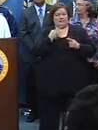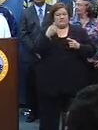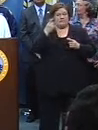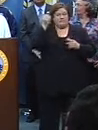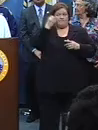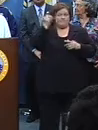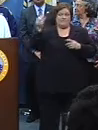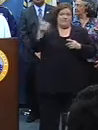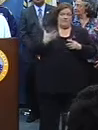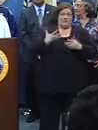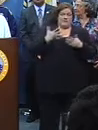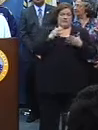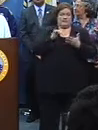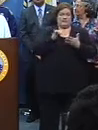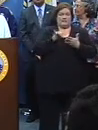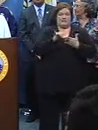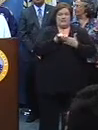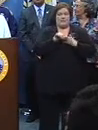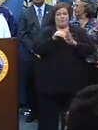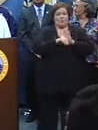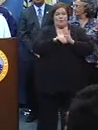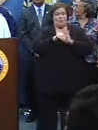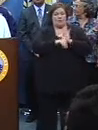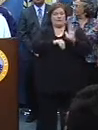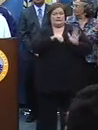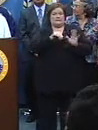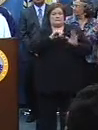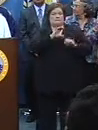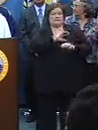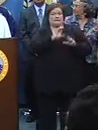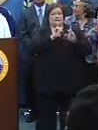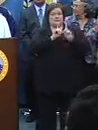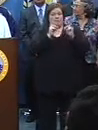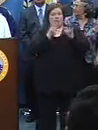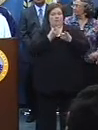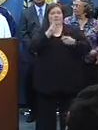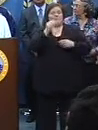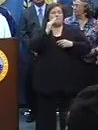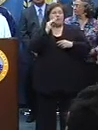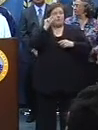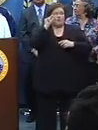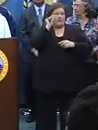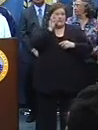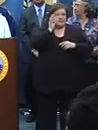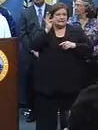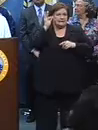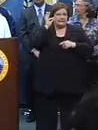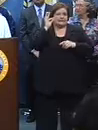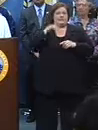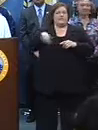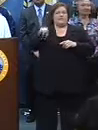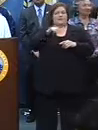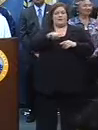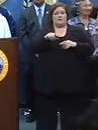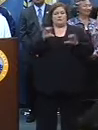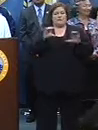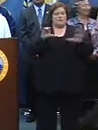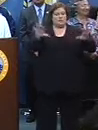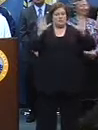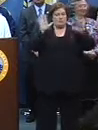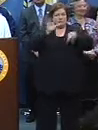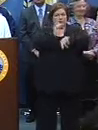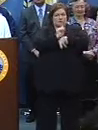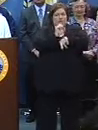that I'm getting that the New Orleans Police Department and the Mardi Gras Indians are doing an incredible